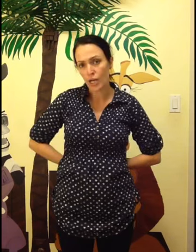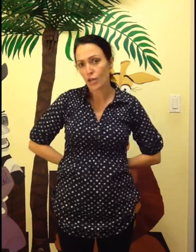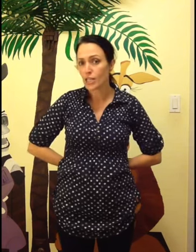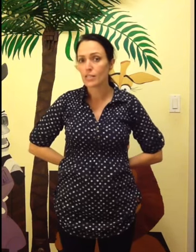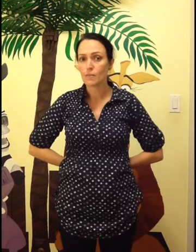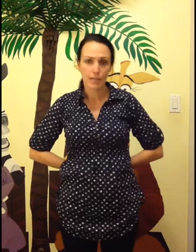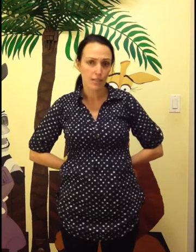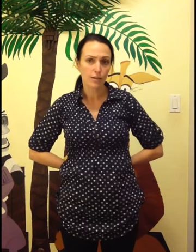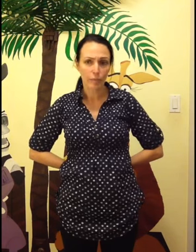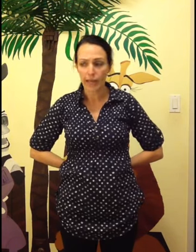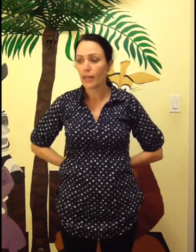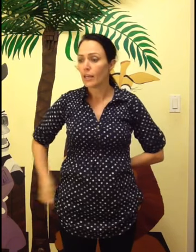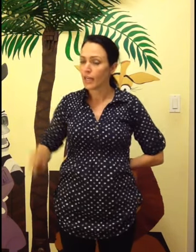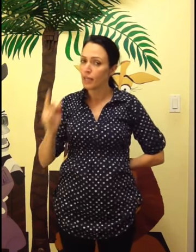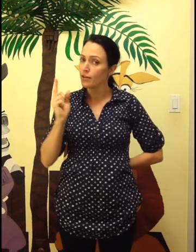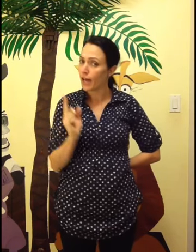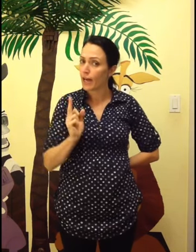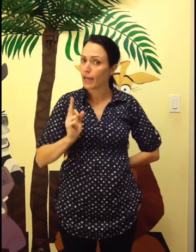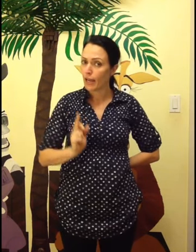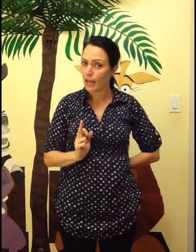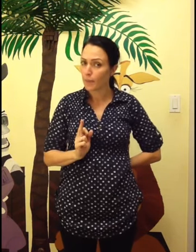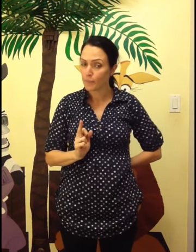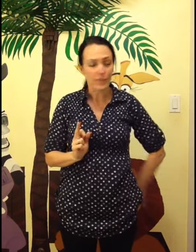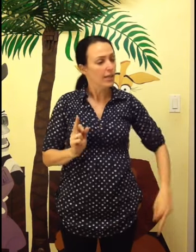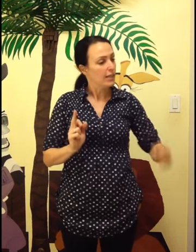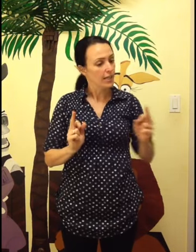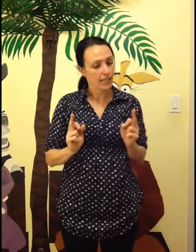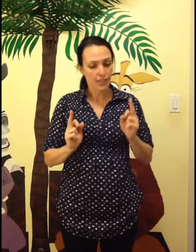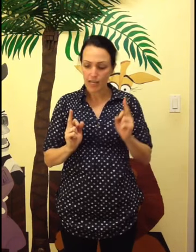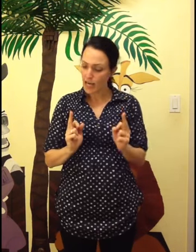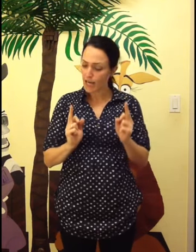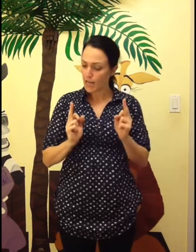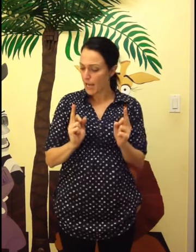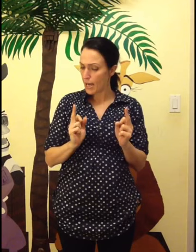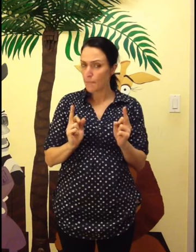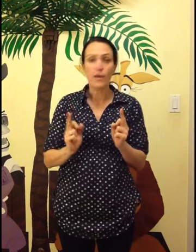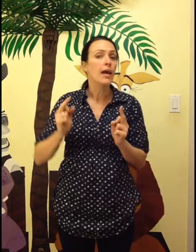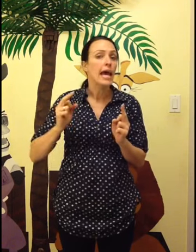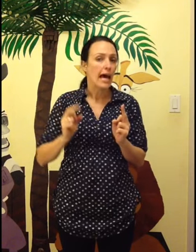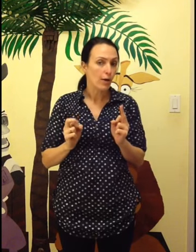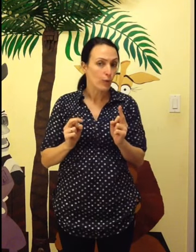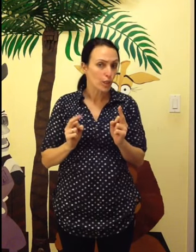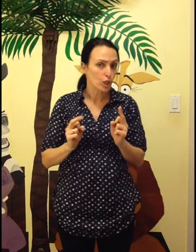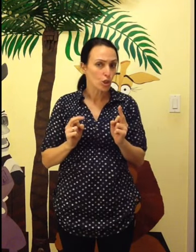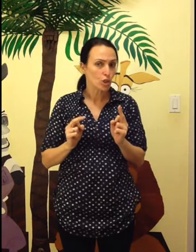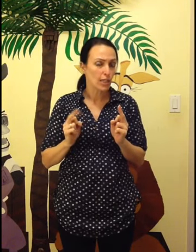is middleman here I am here I am how are you today